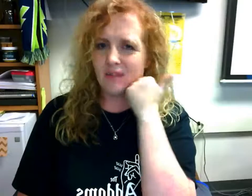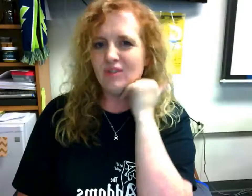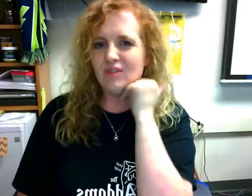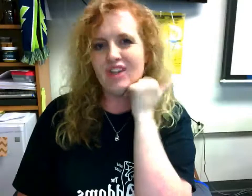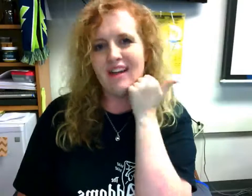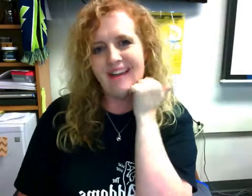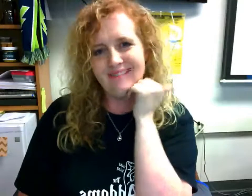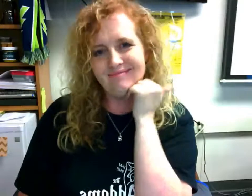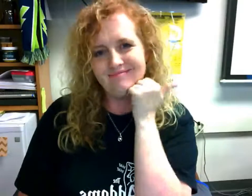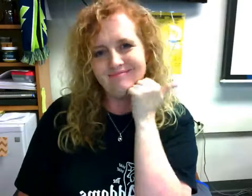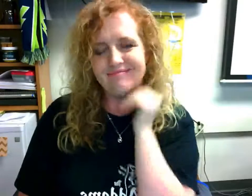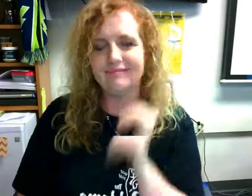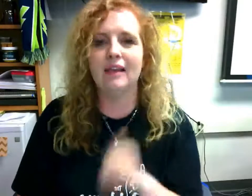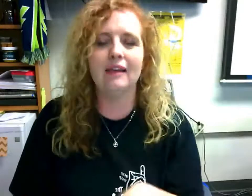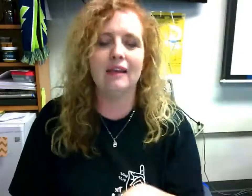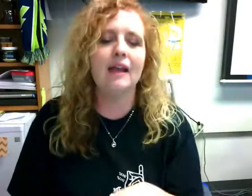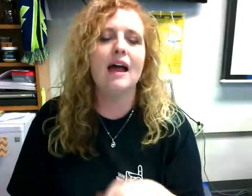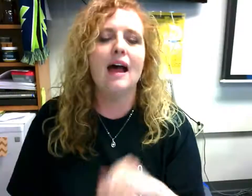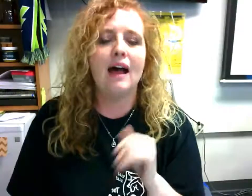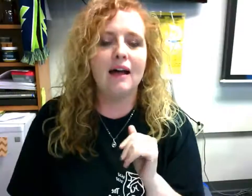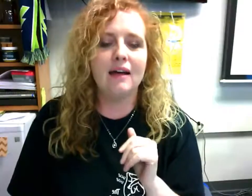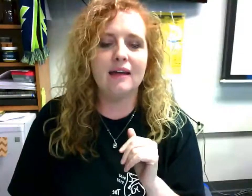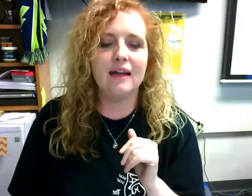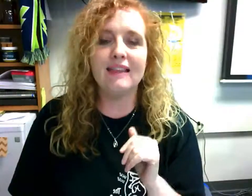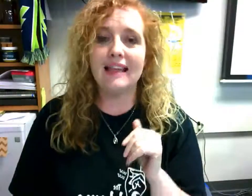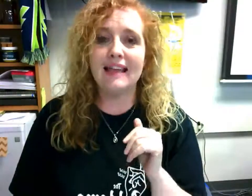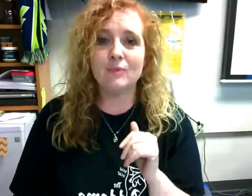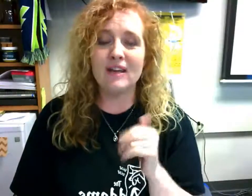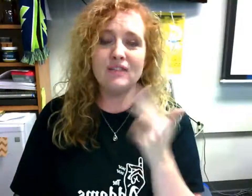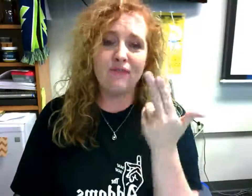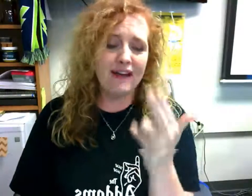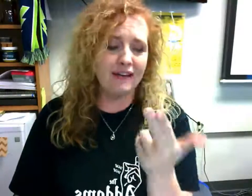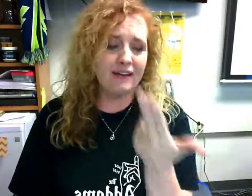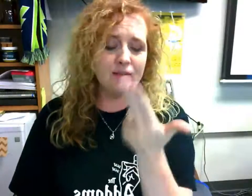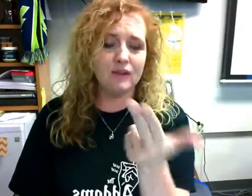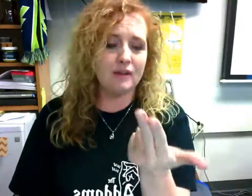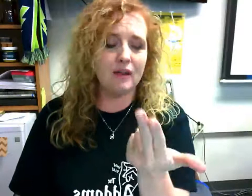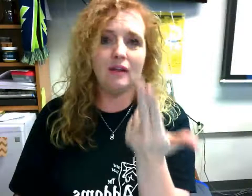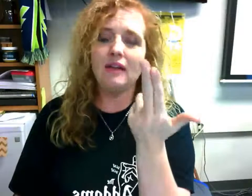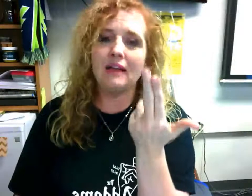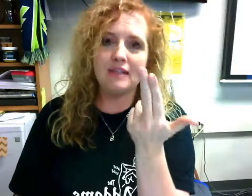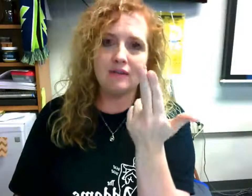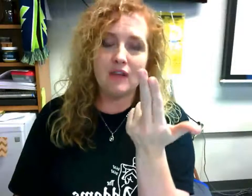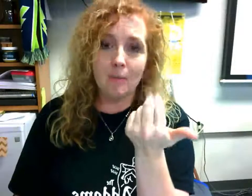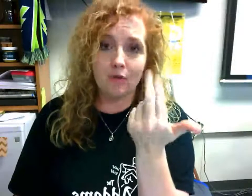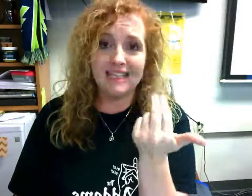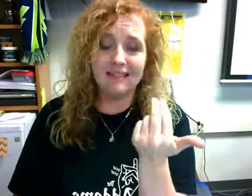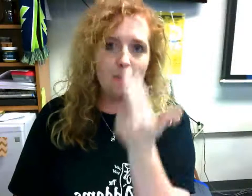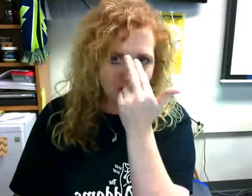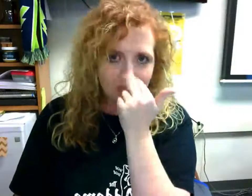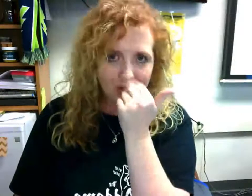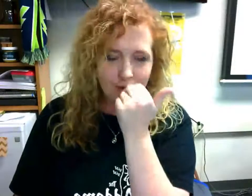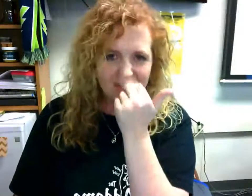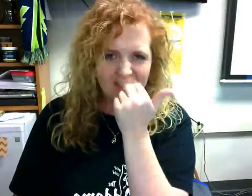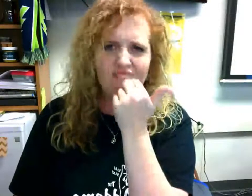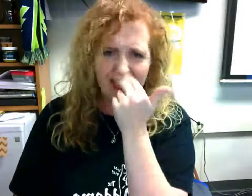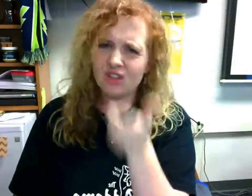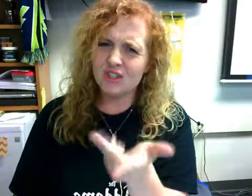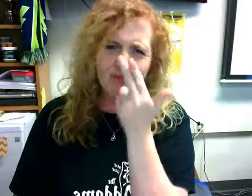down like this and twisting out shy is just it starts like that but it's just twisting like this i'm shy